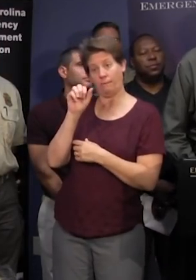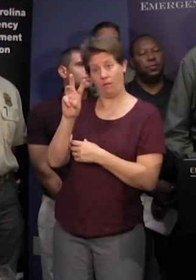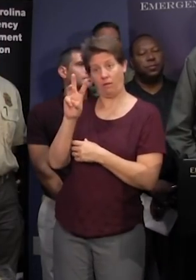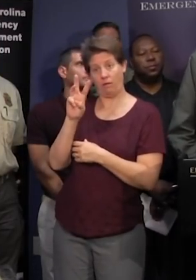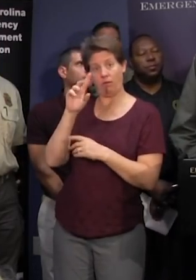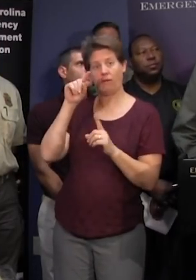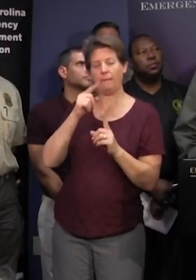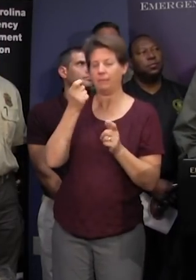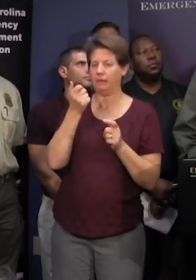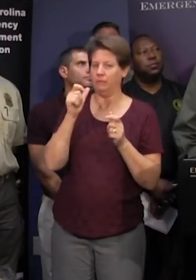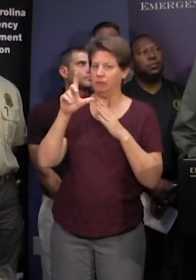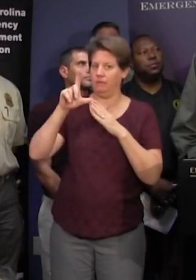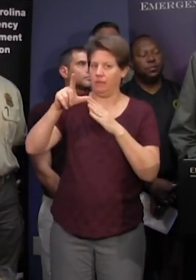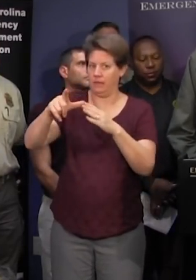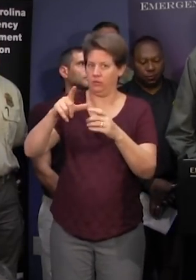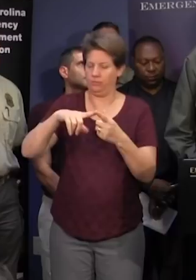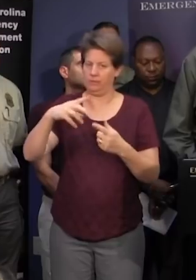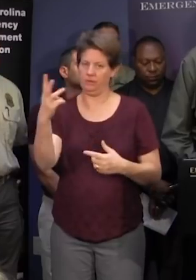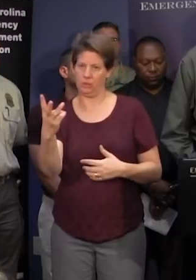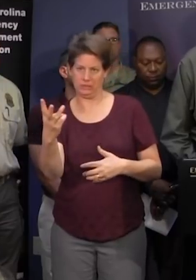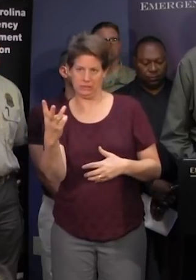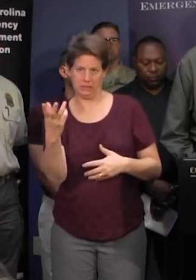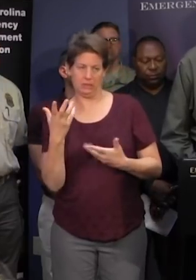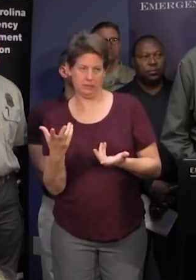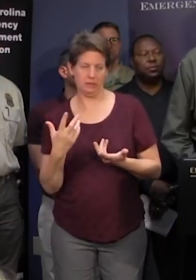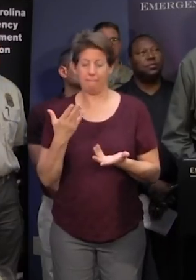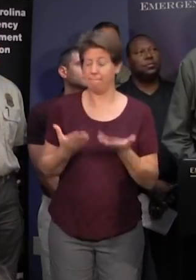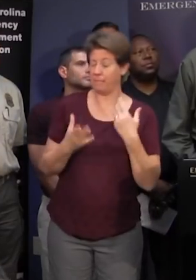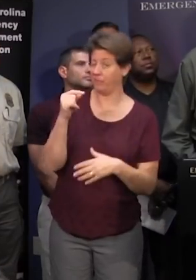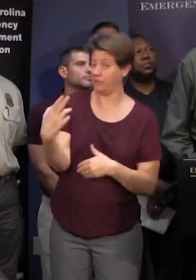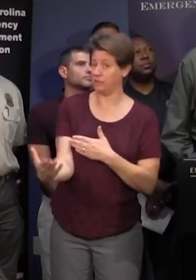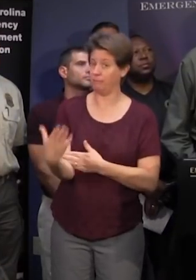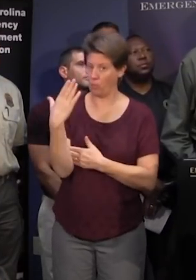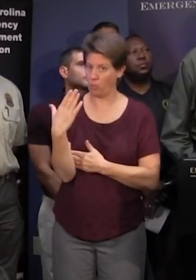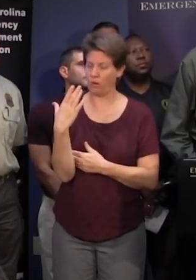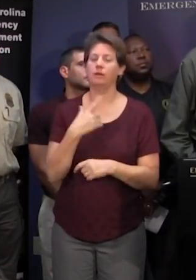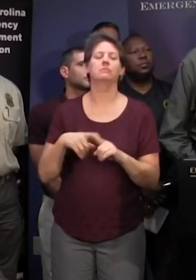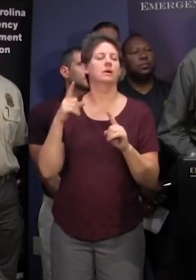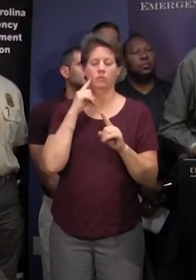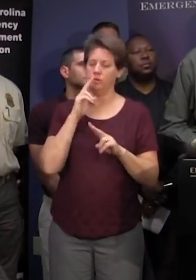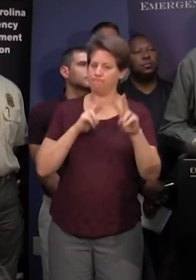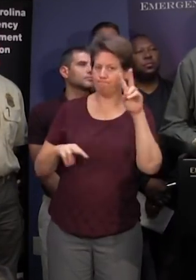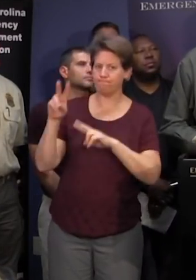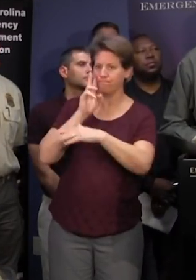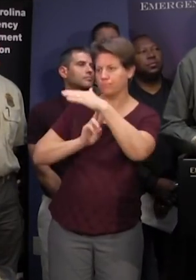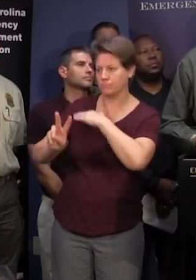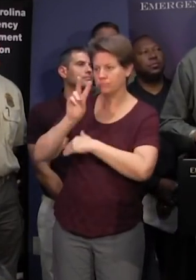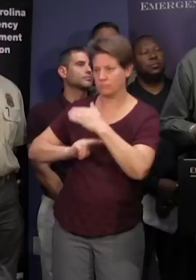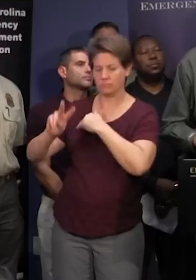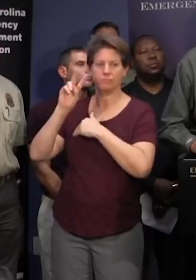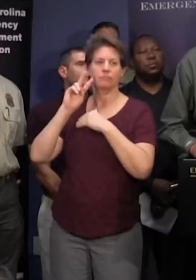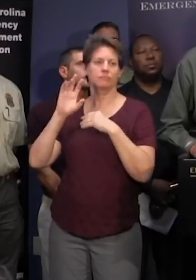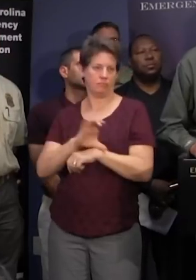actually be delayed into wednesday or possibly thursday morning but we're continuing to model those river basins